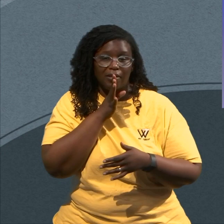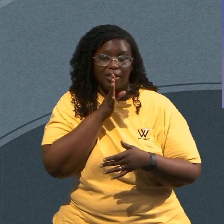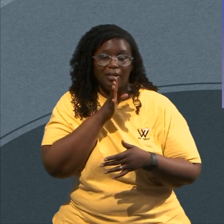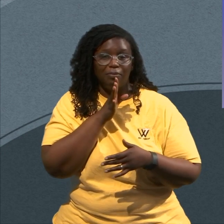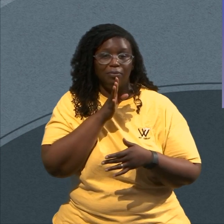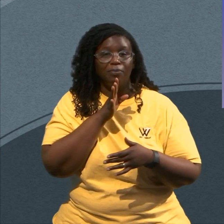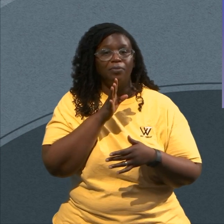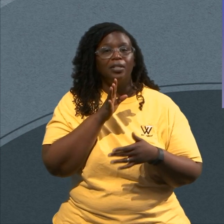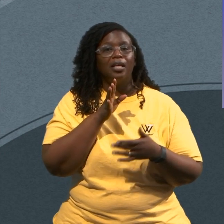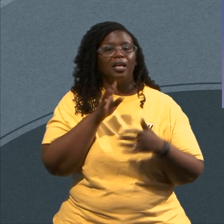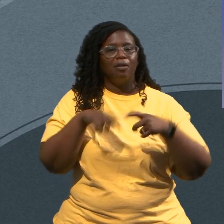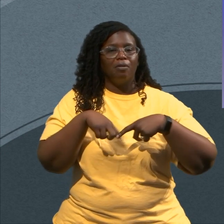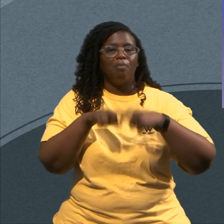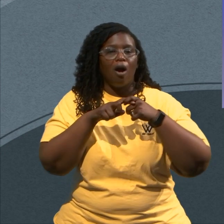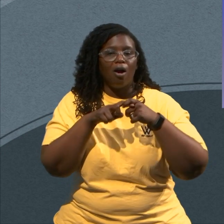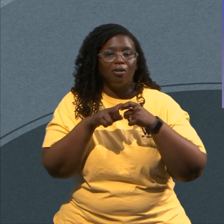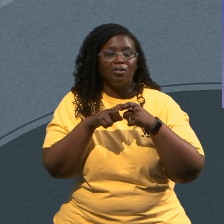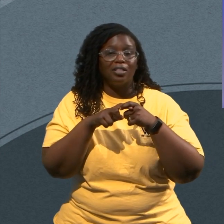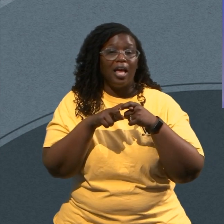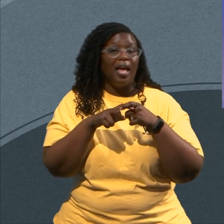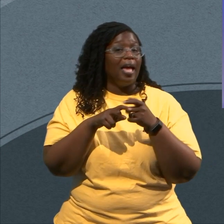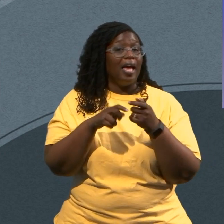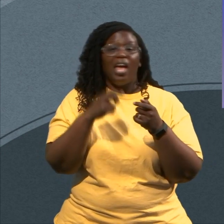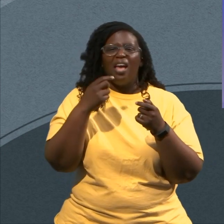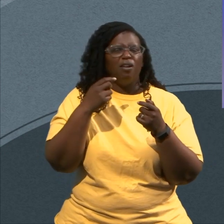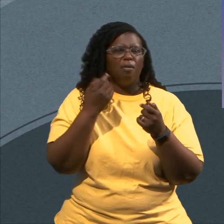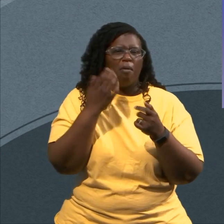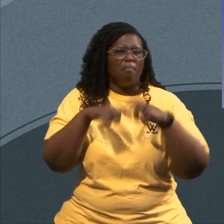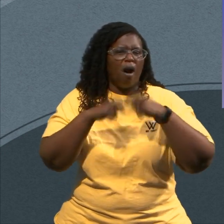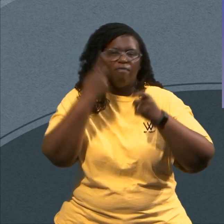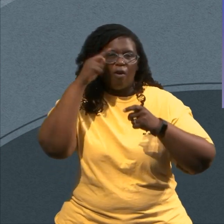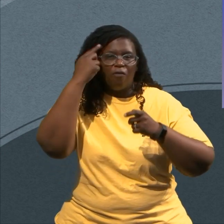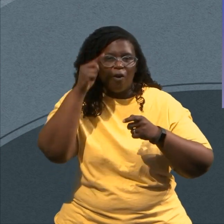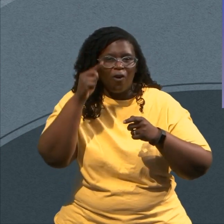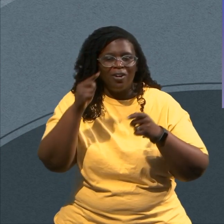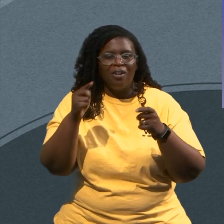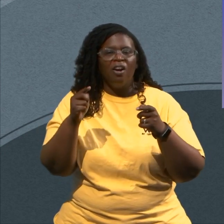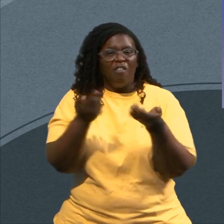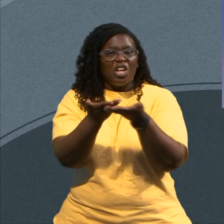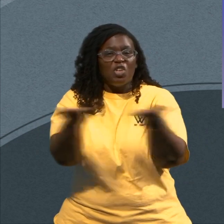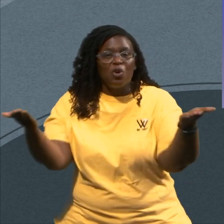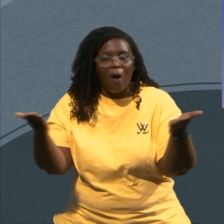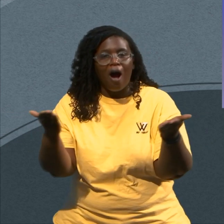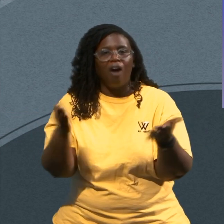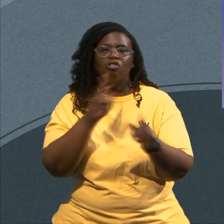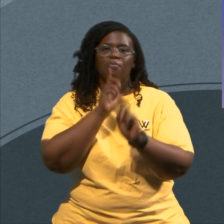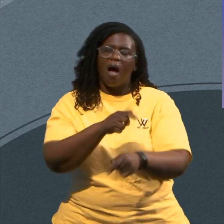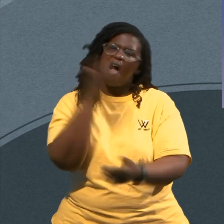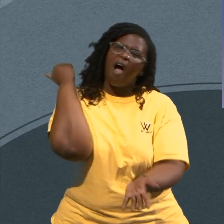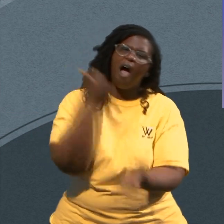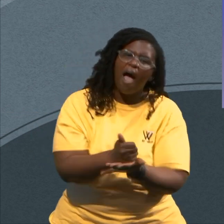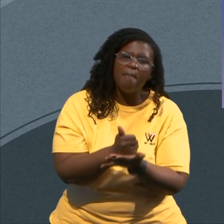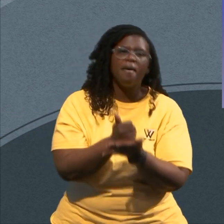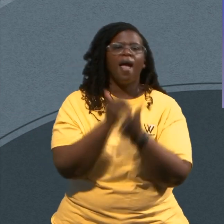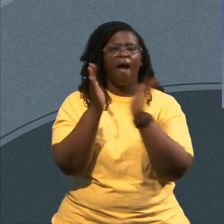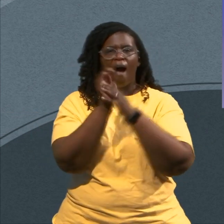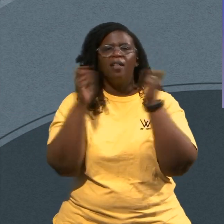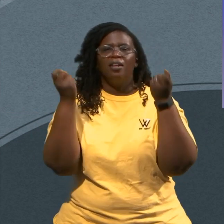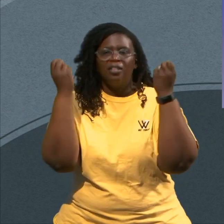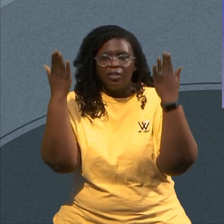To say amen It's your chance To say hallelujah That Mr. Selah Is like Whew My God What God just